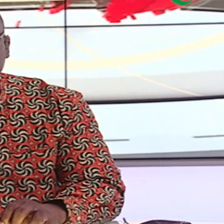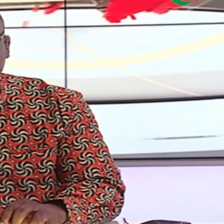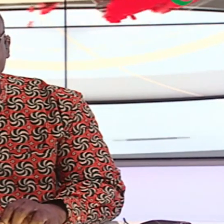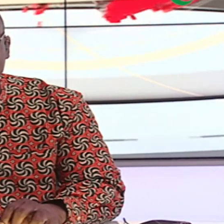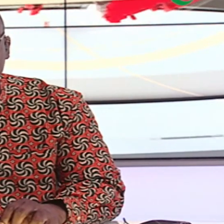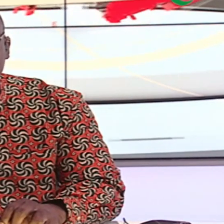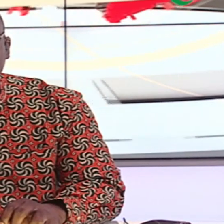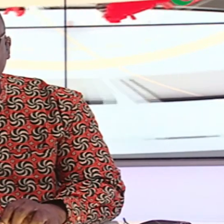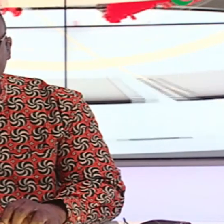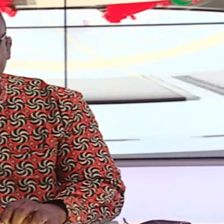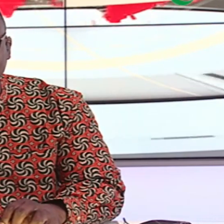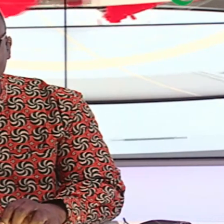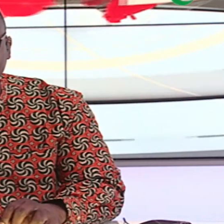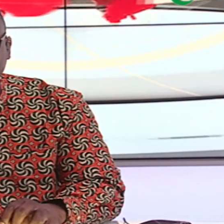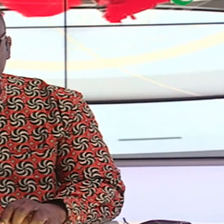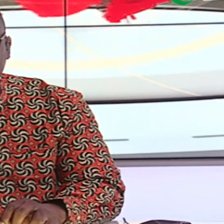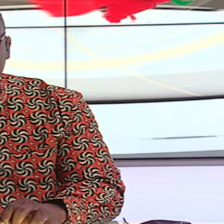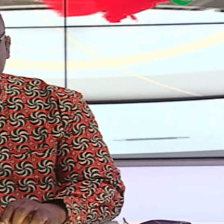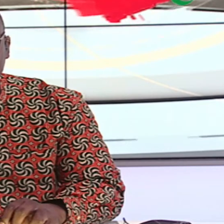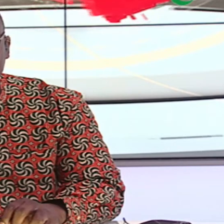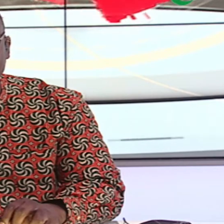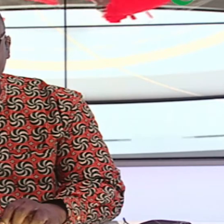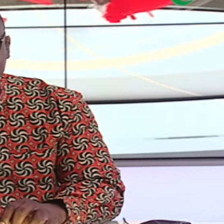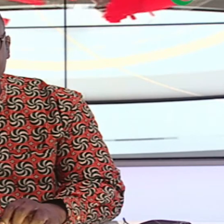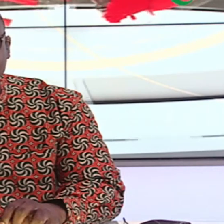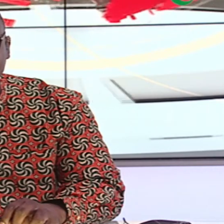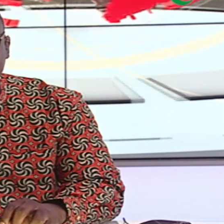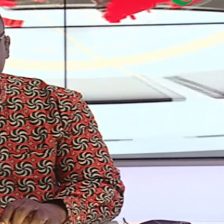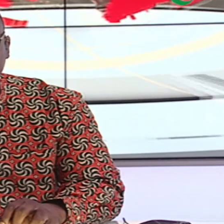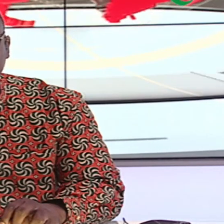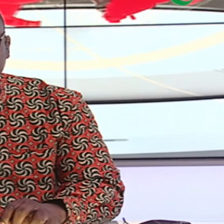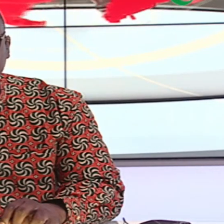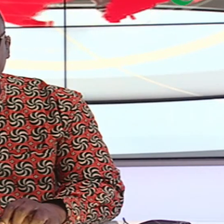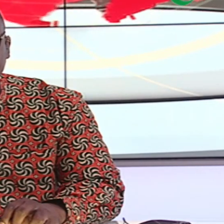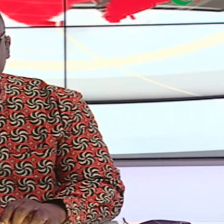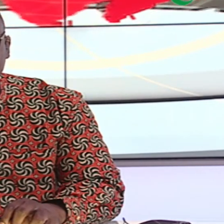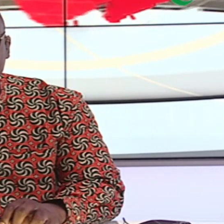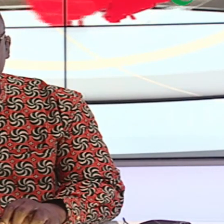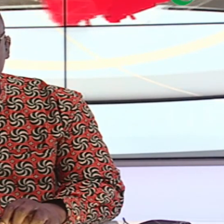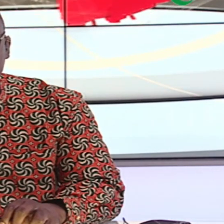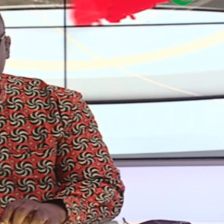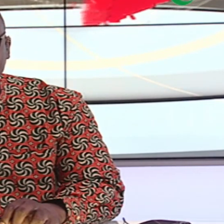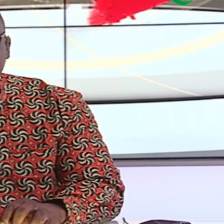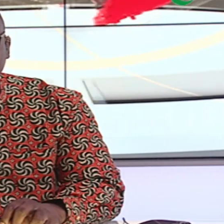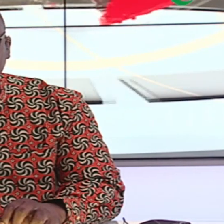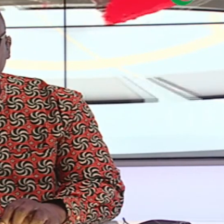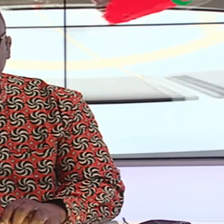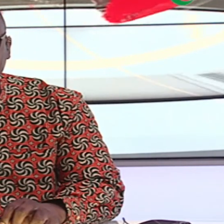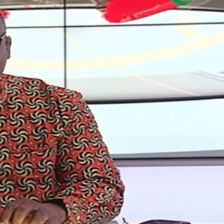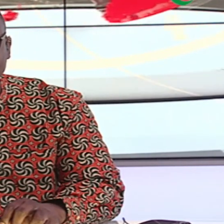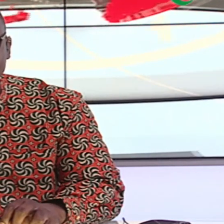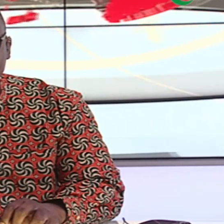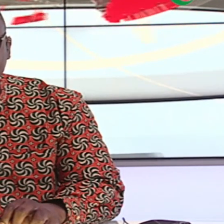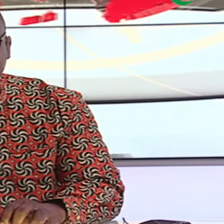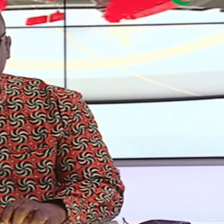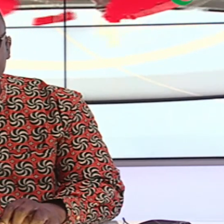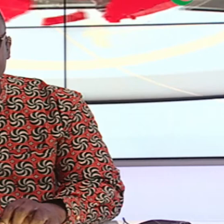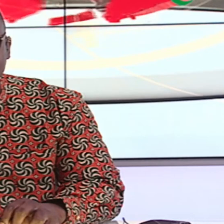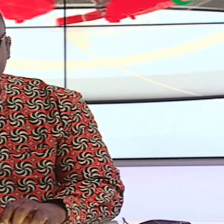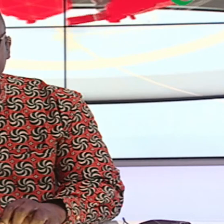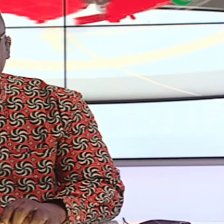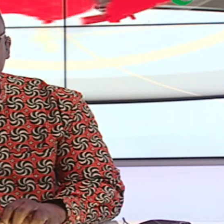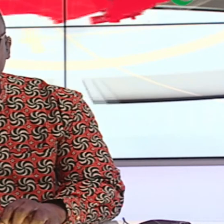to desist as they are deploying combative tactics at the various borders. He disclosed that on the dawn of Sunday, March